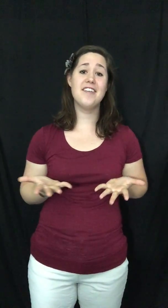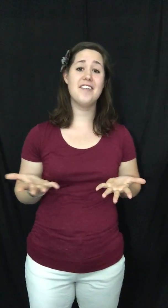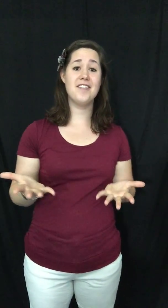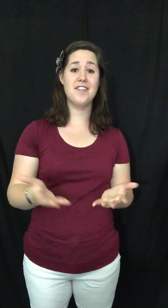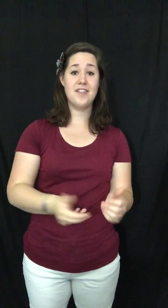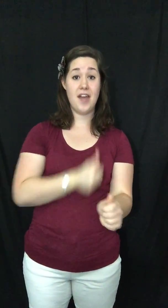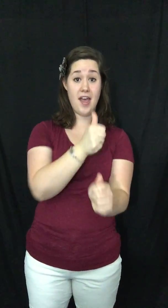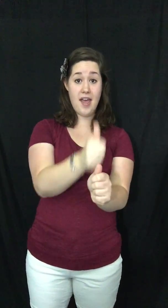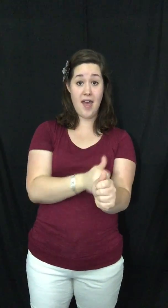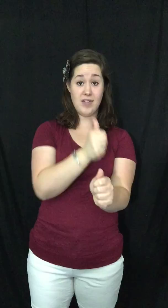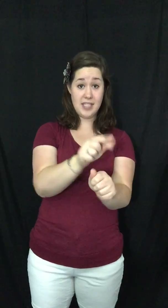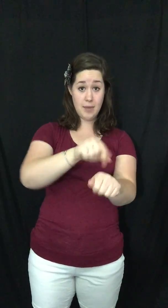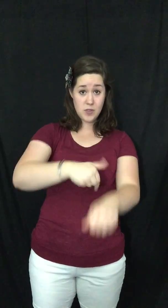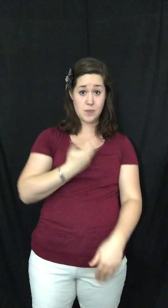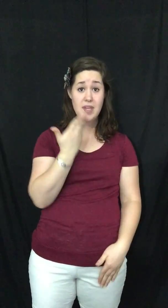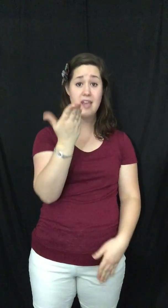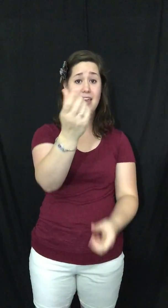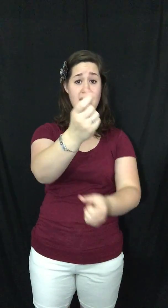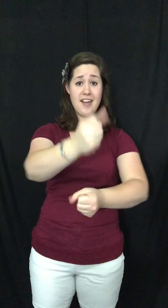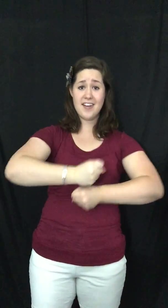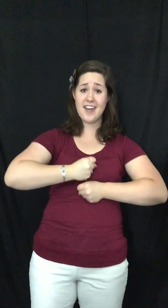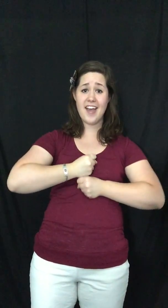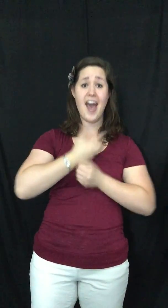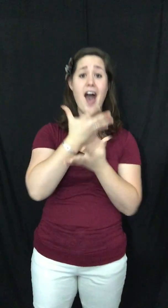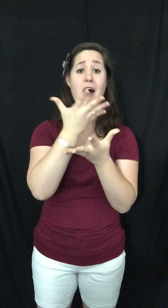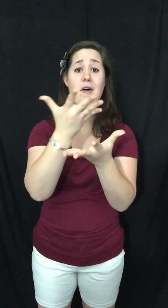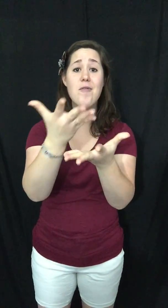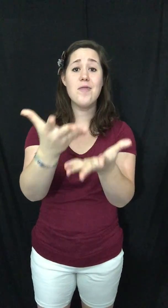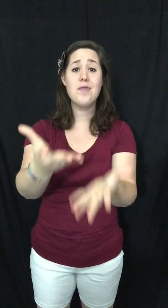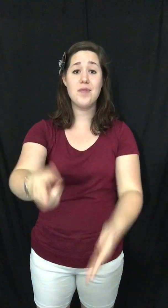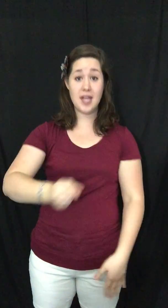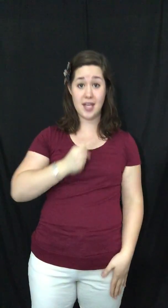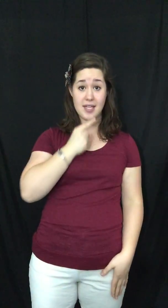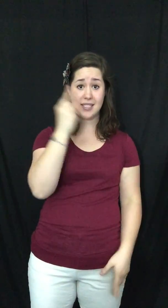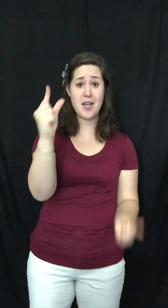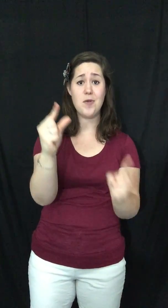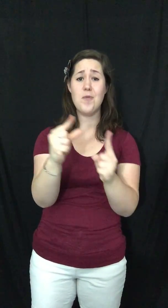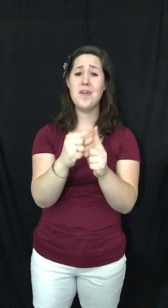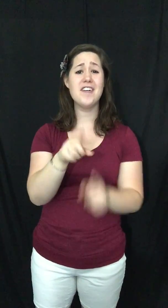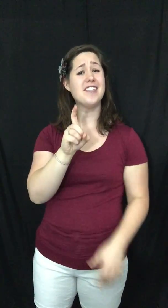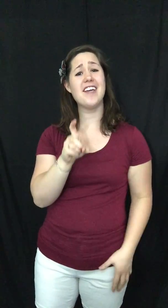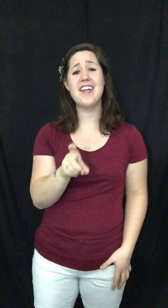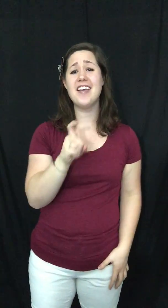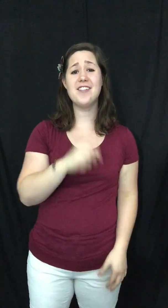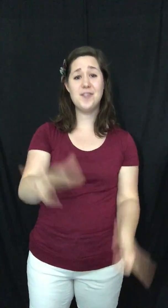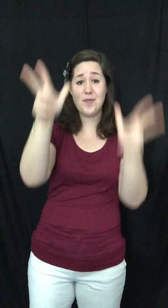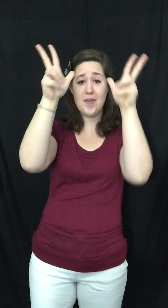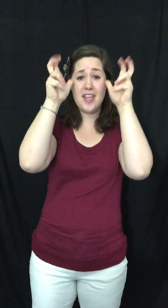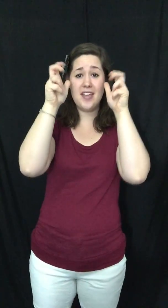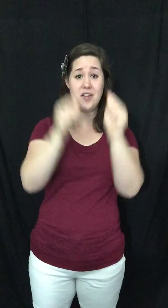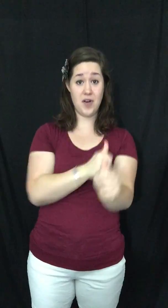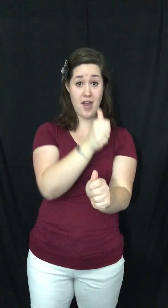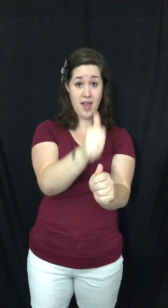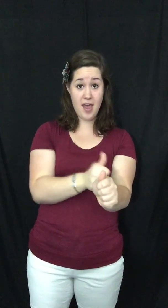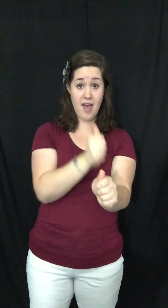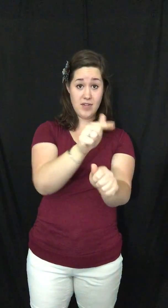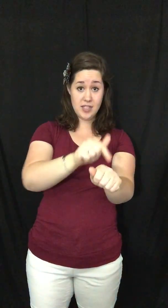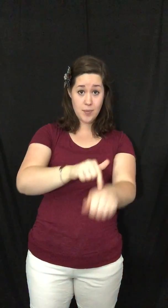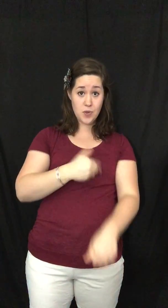Every time you speak out, I say the words I need to hear Every time